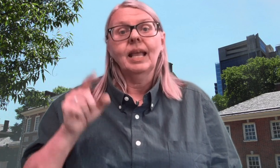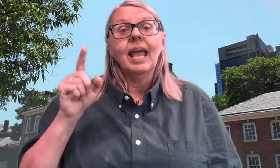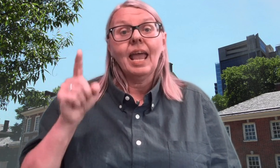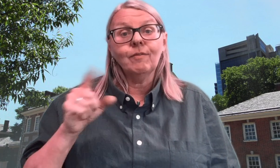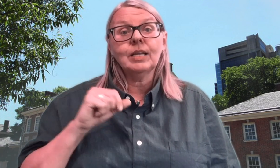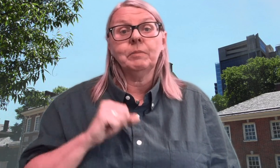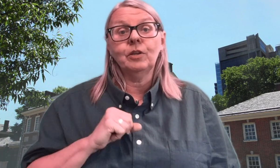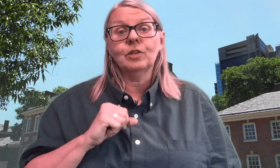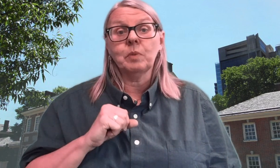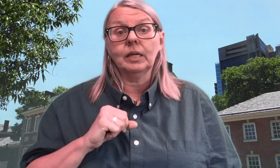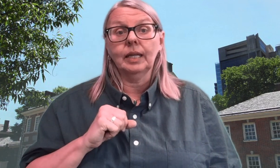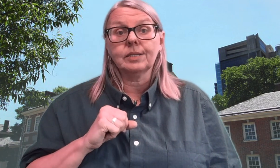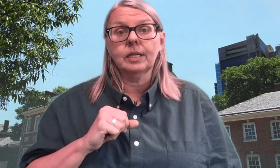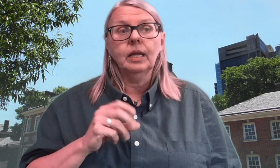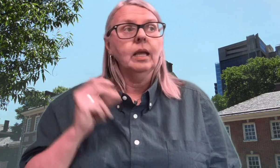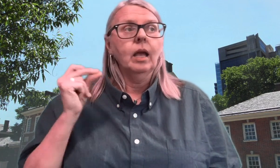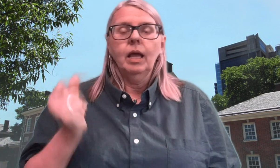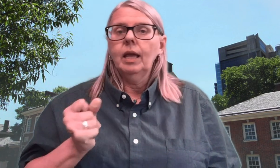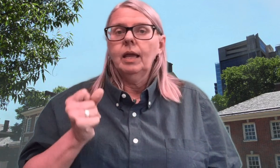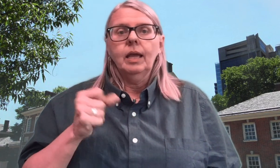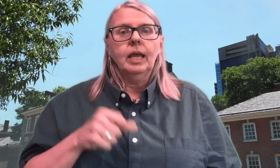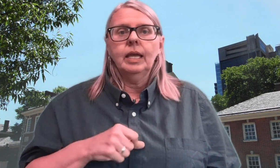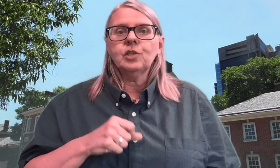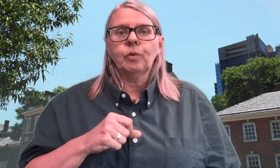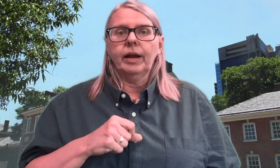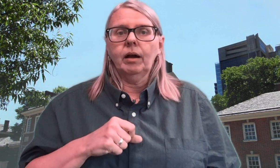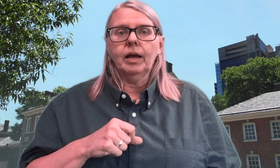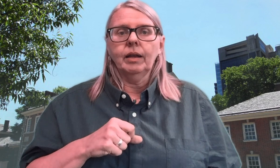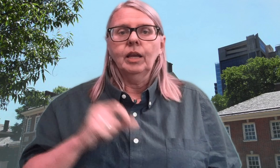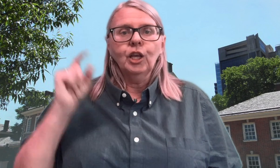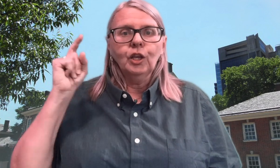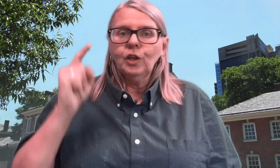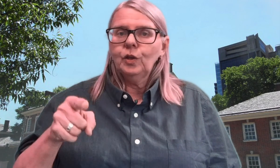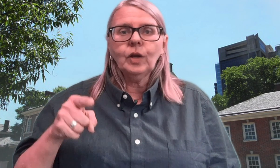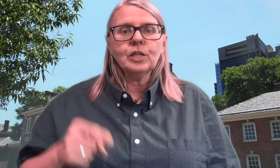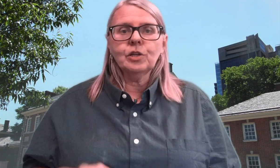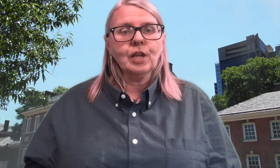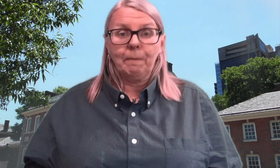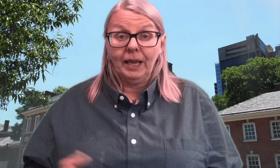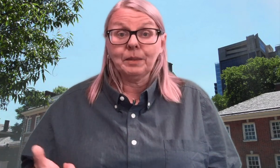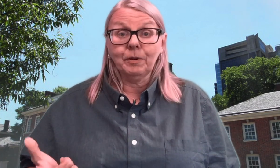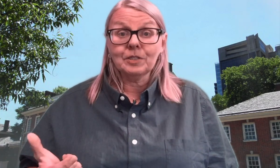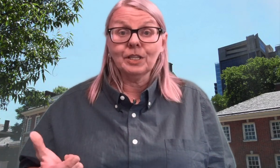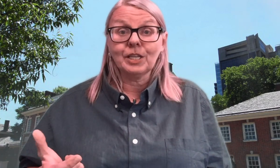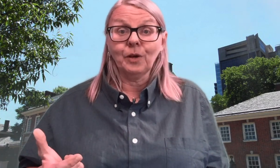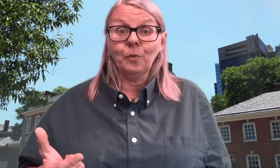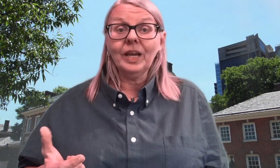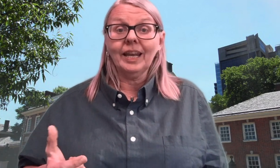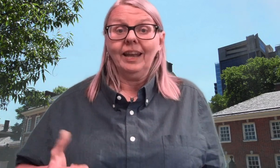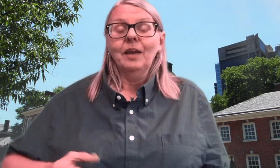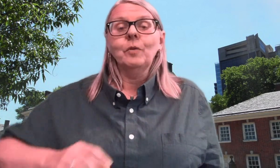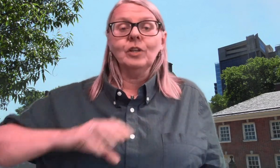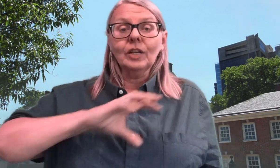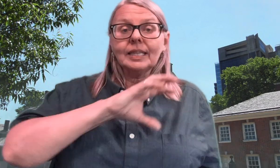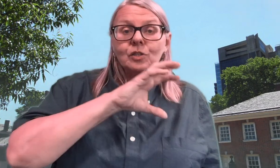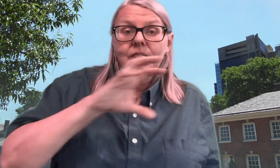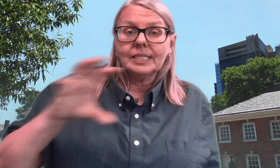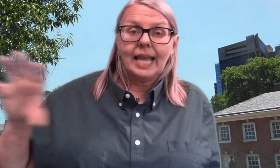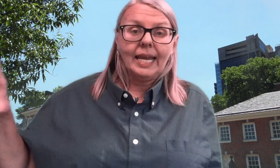Every time they do this mock election, it's right on. You guys usually pick the person that's going to win. When you look at those state,